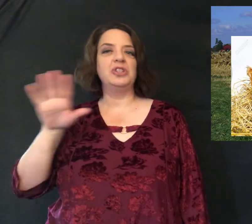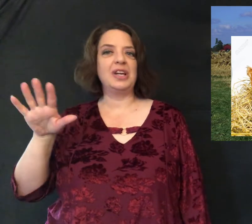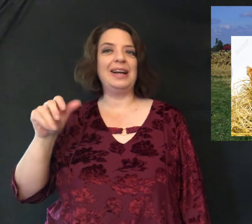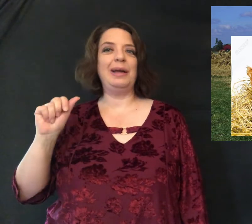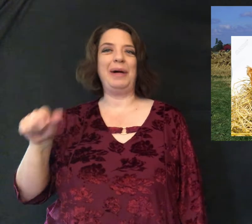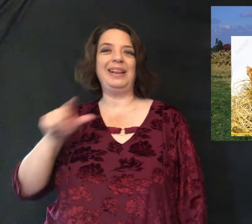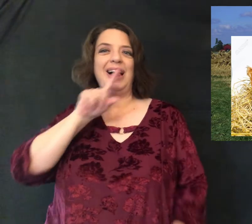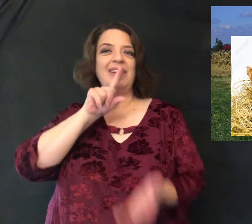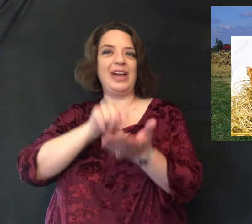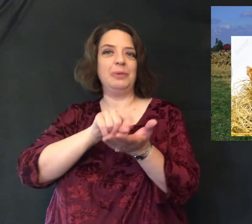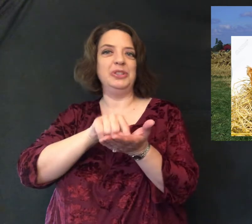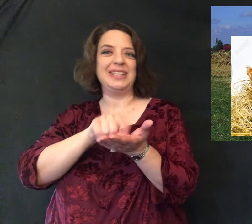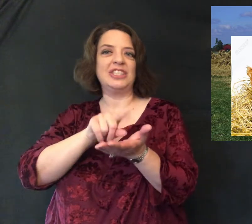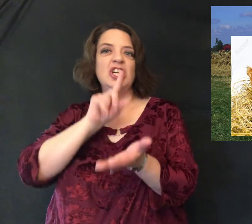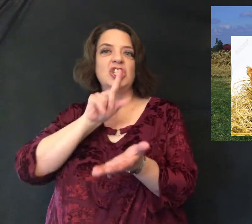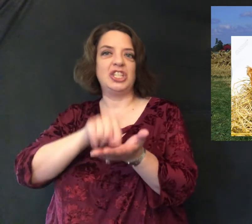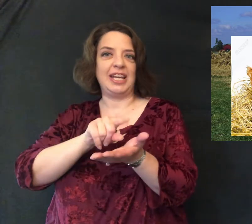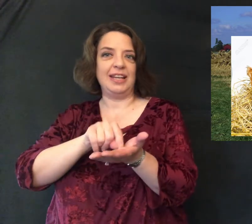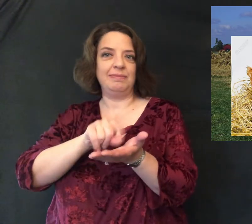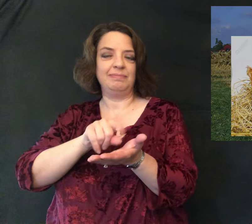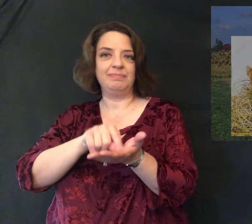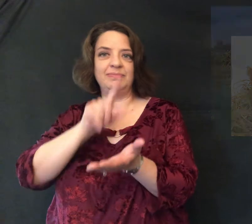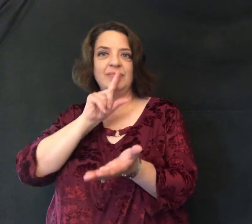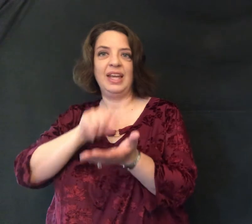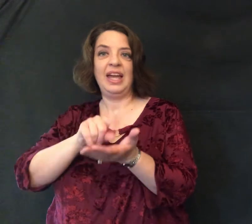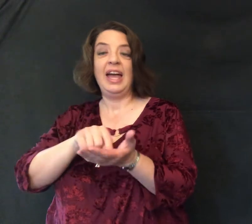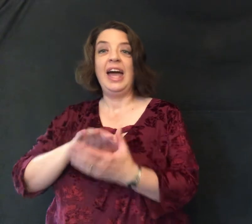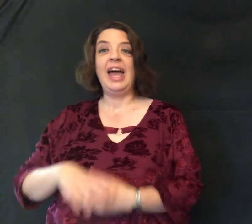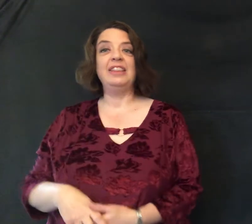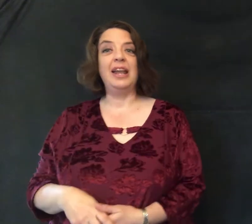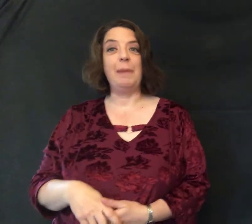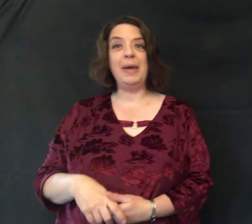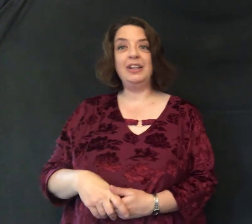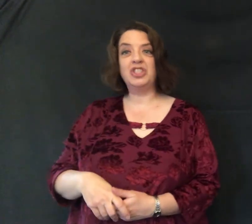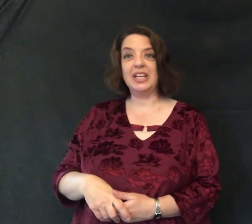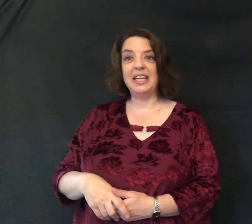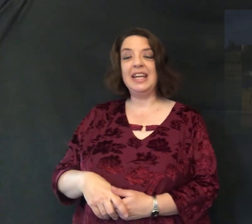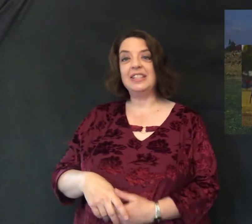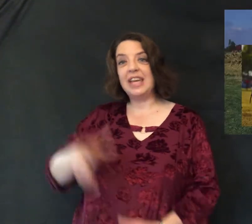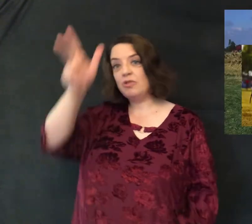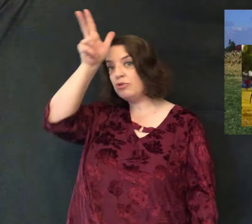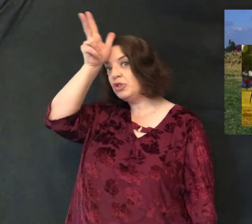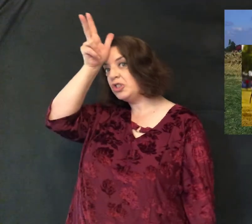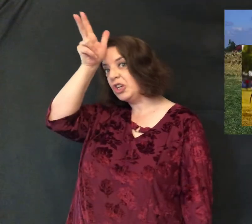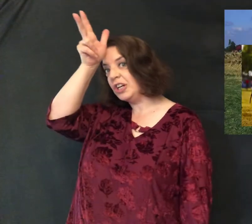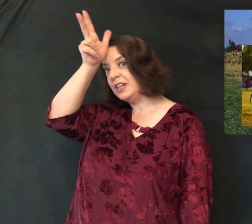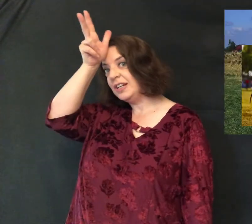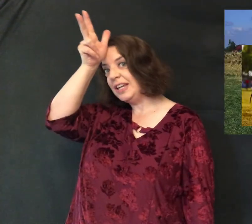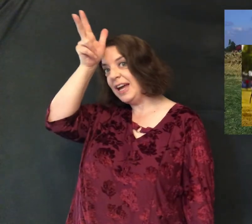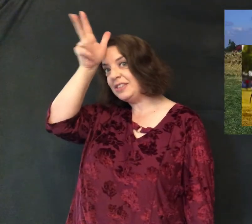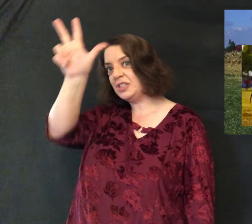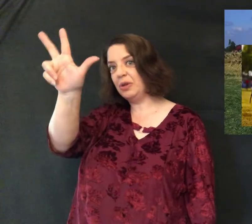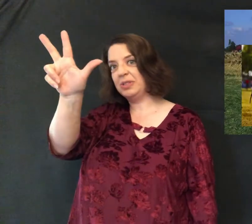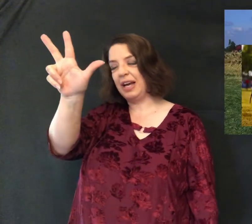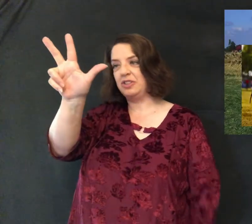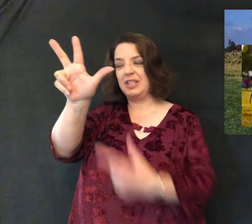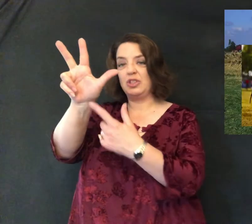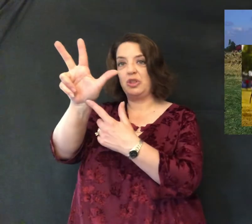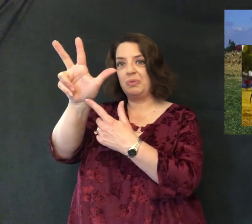you're talking about live animals it's chicken and then a male chicken is a rooster he has his own sign so that's a three